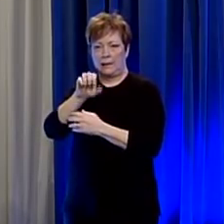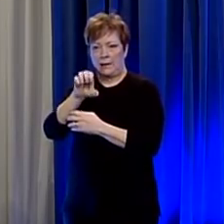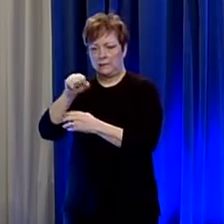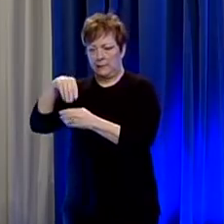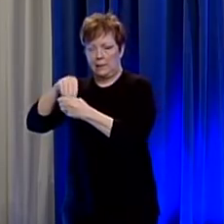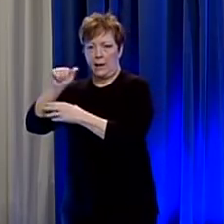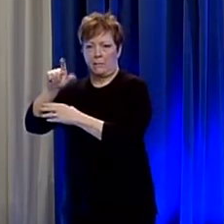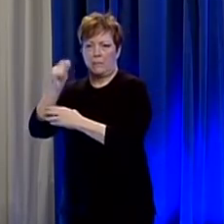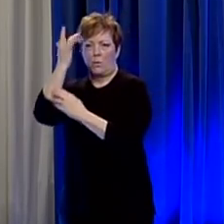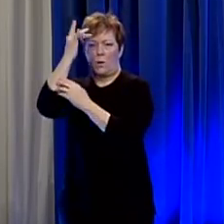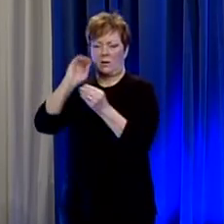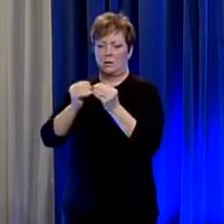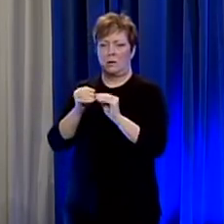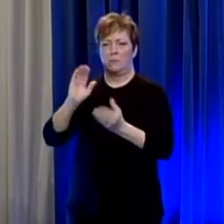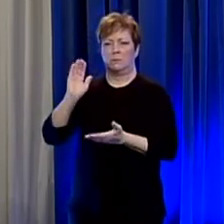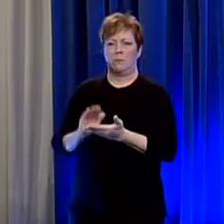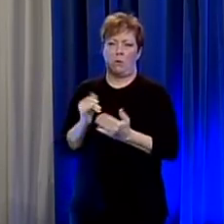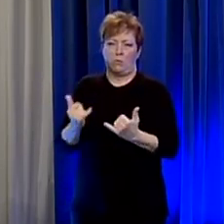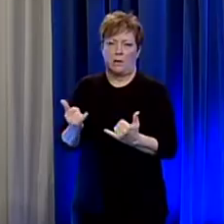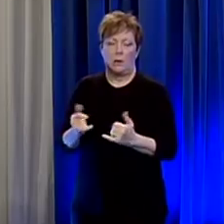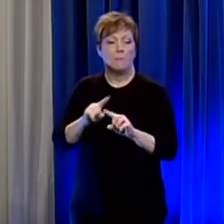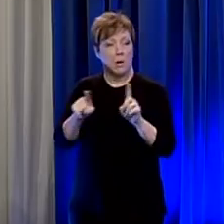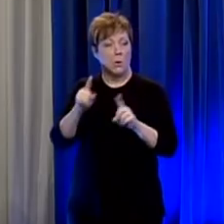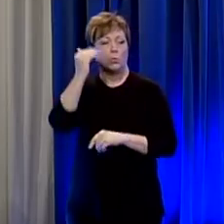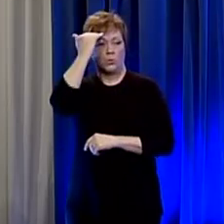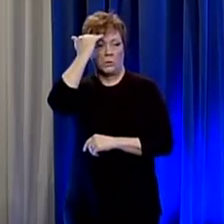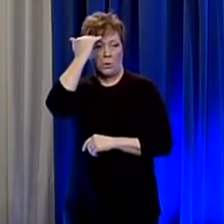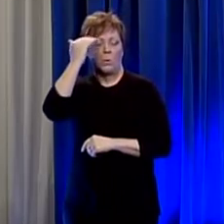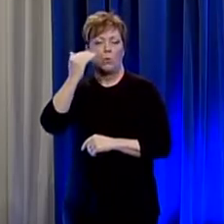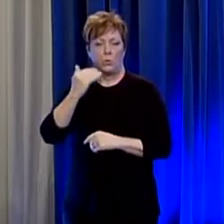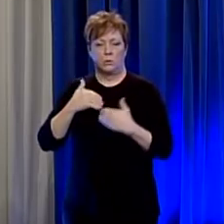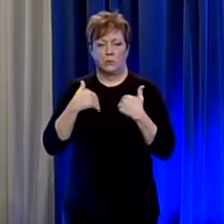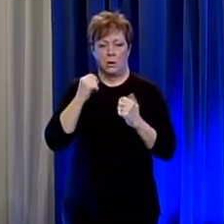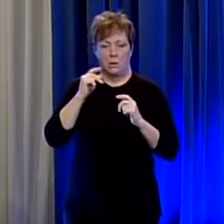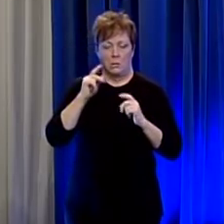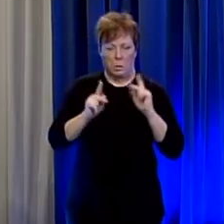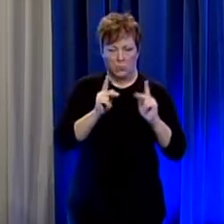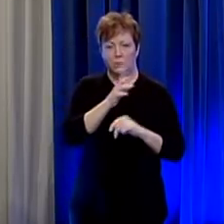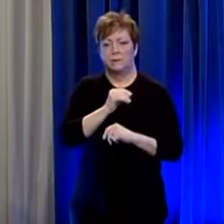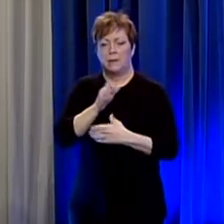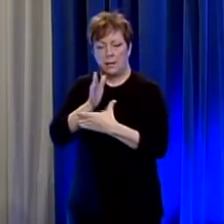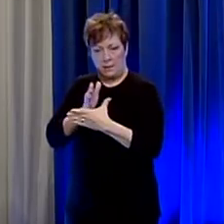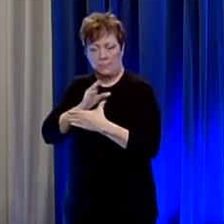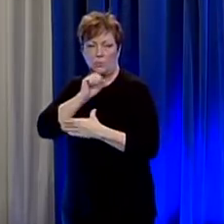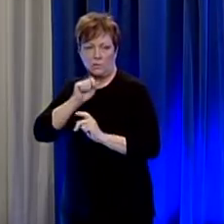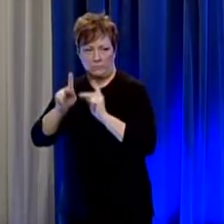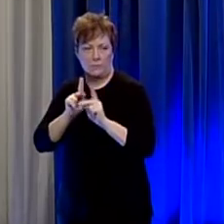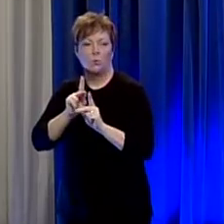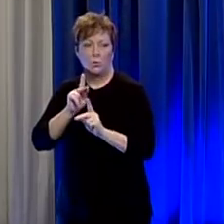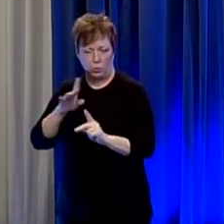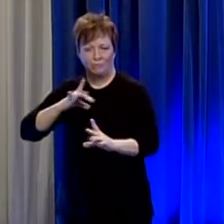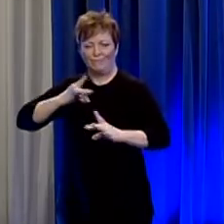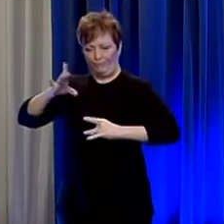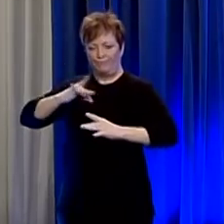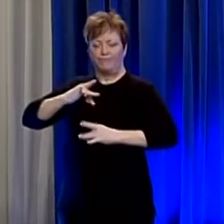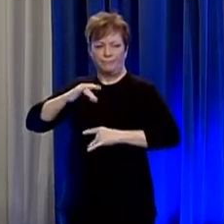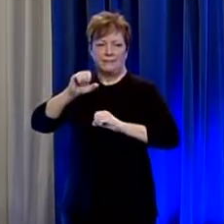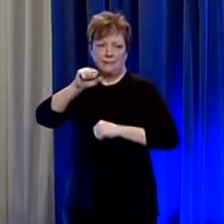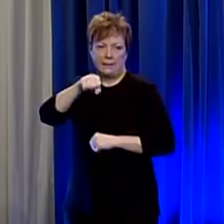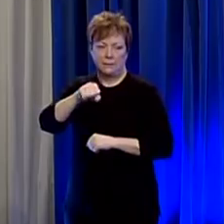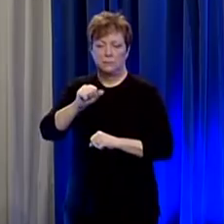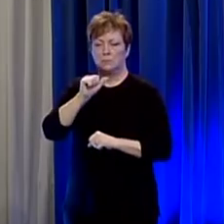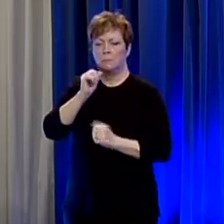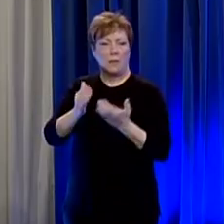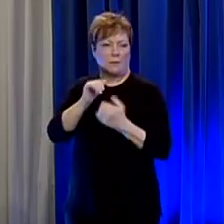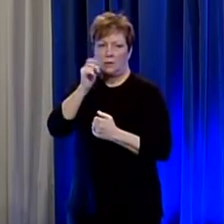but certainly we know young adults and and middle-aged people do get infected we may not see them as often we